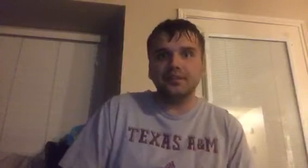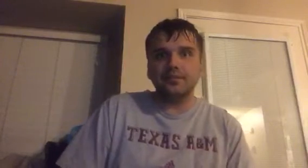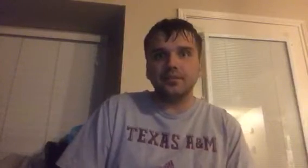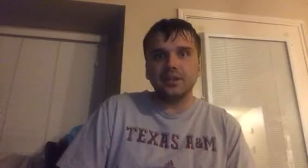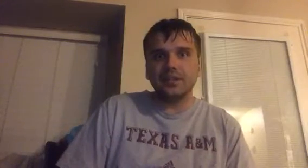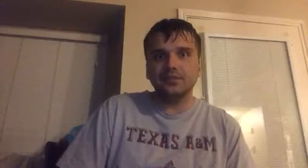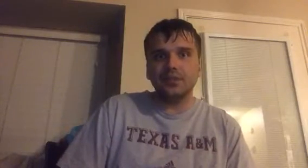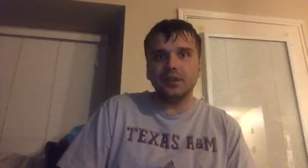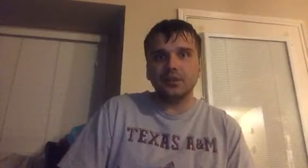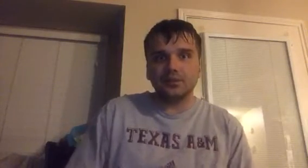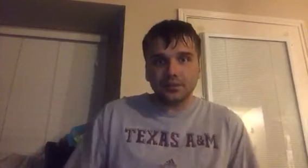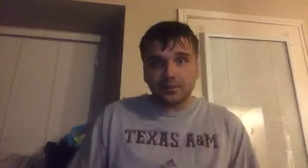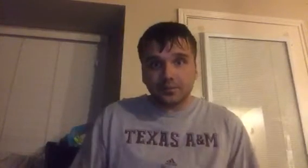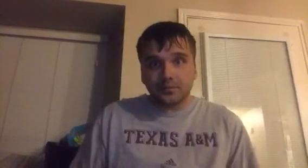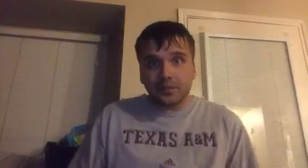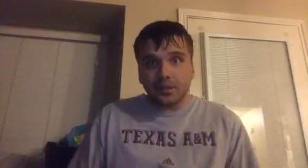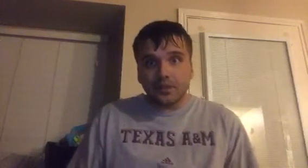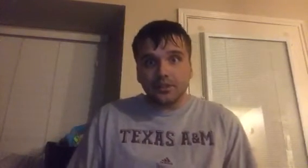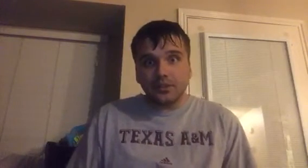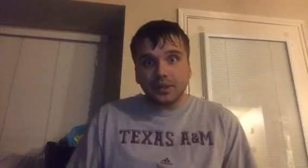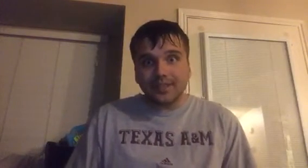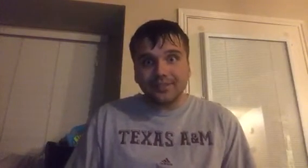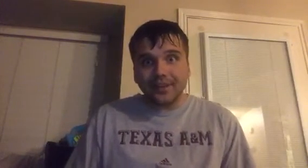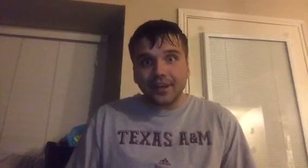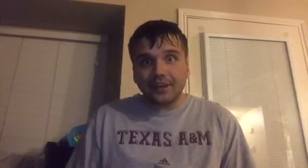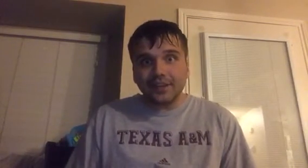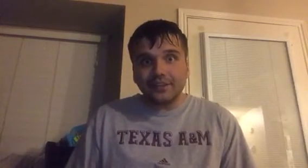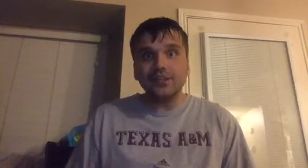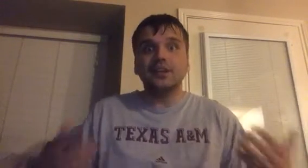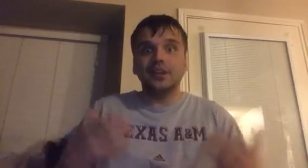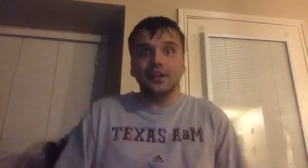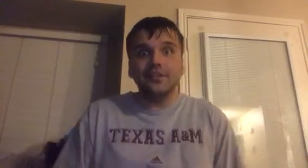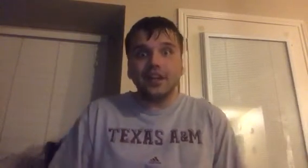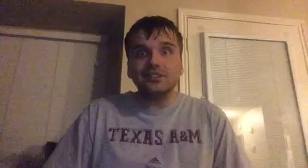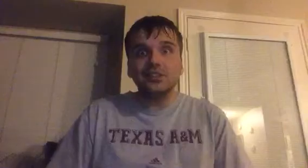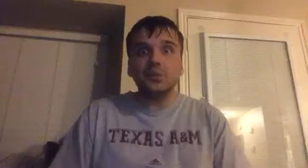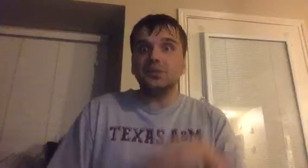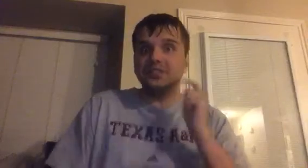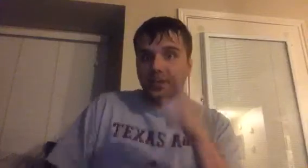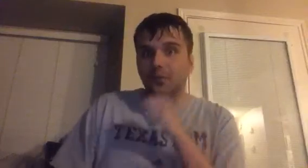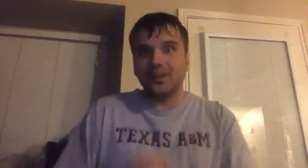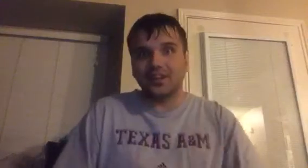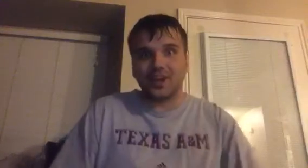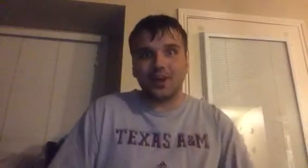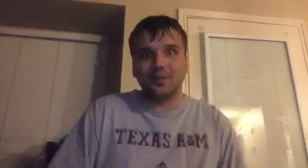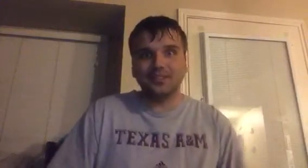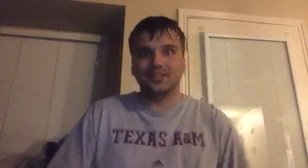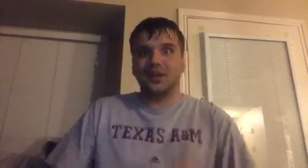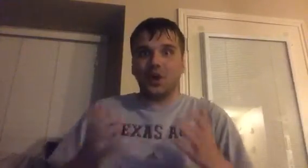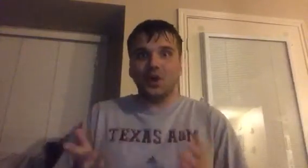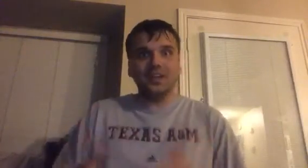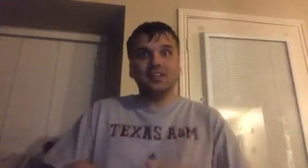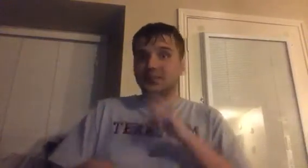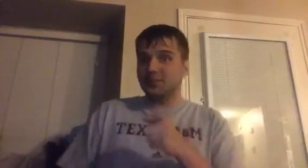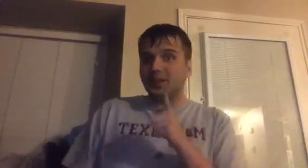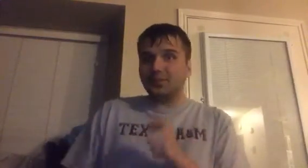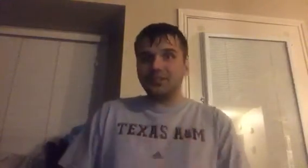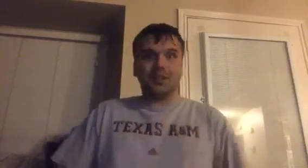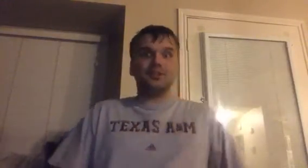next videos do you guys have any ideas if you guys do tell me in the comments all right subscribe my channel